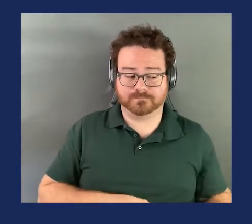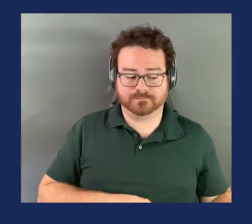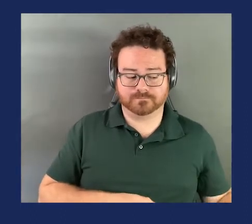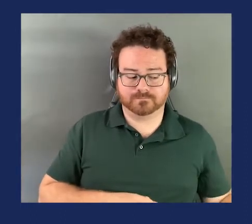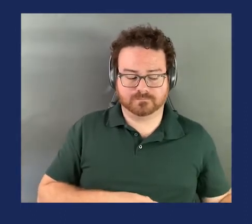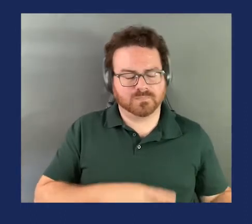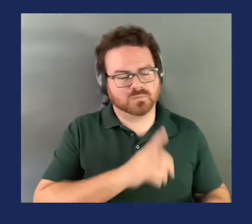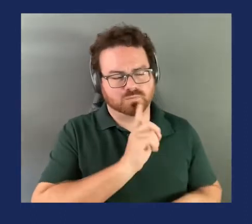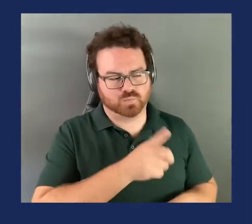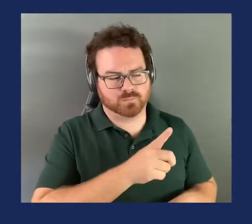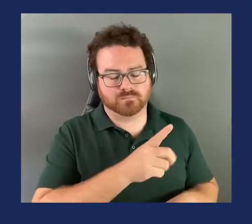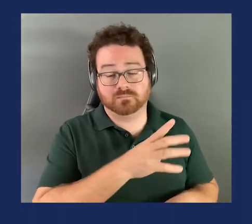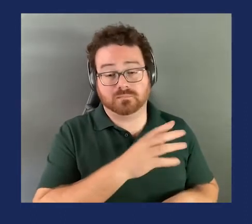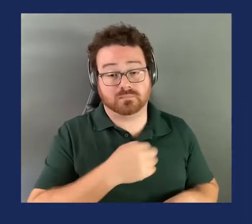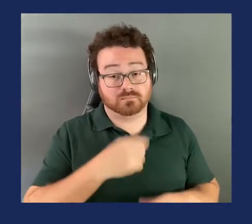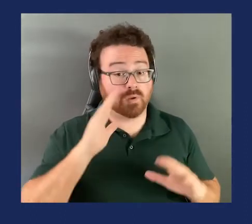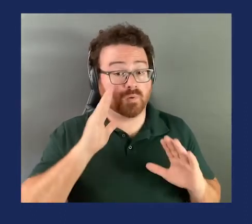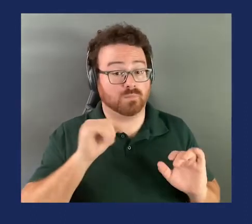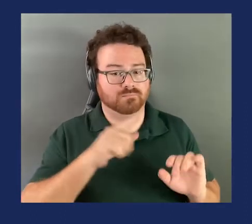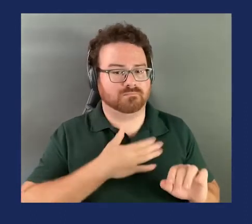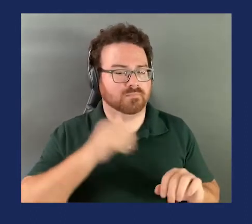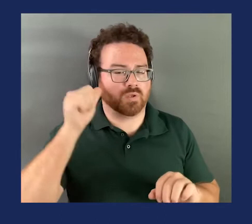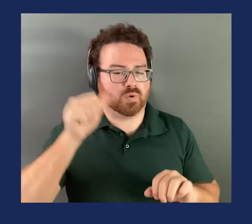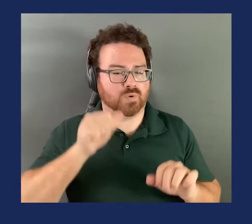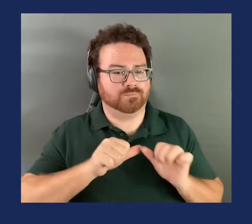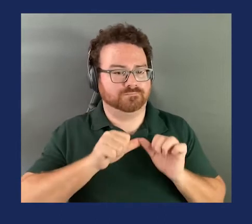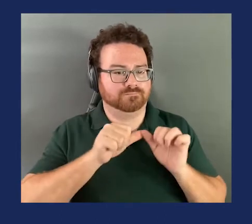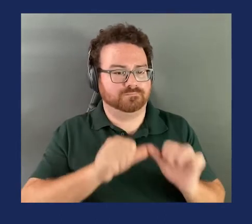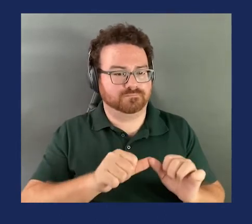Sure. And I hope I don't cut out on this one because there's a little bit